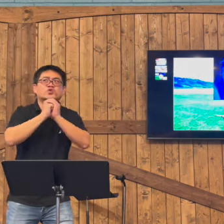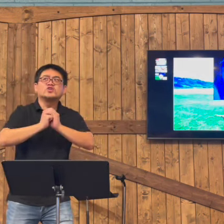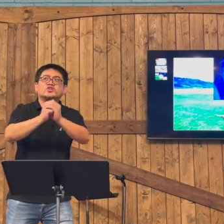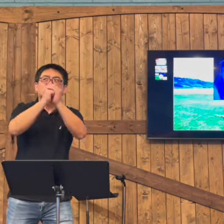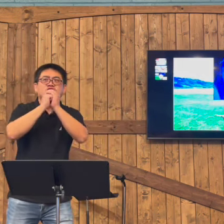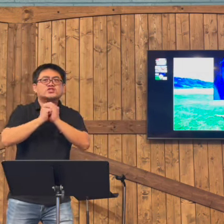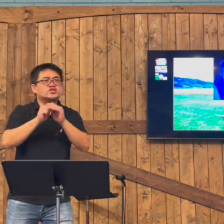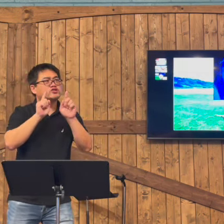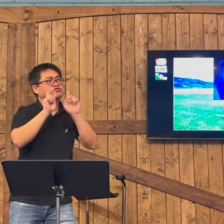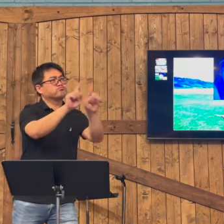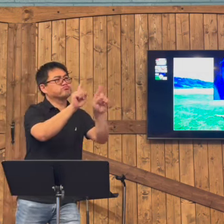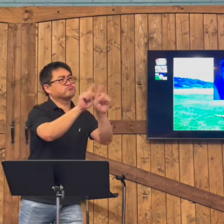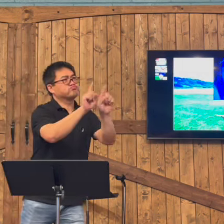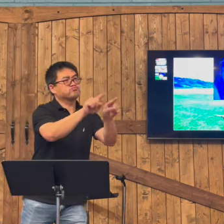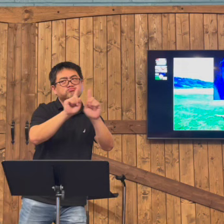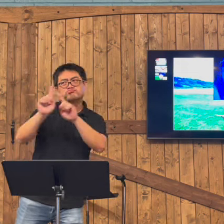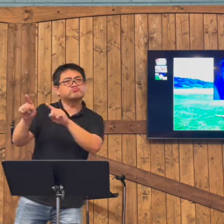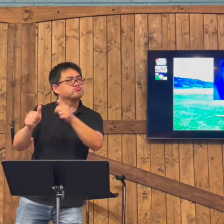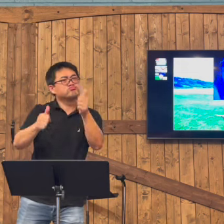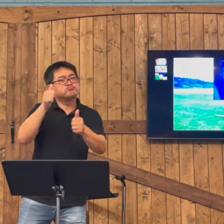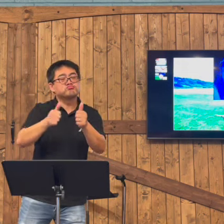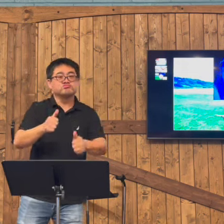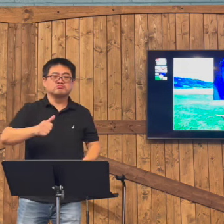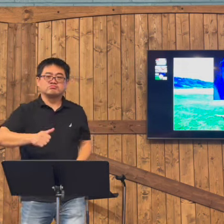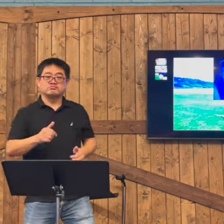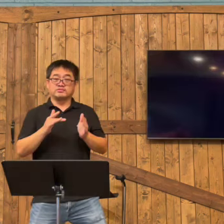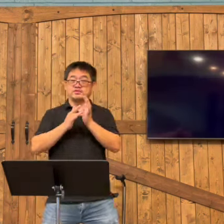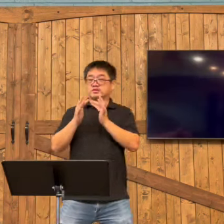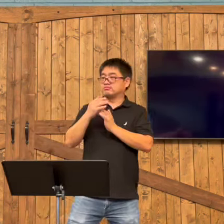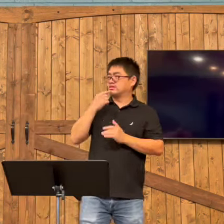Samaria? Or should we worship in the temple in Jerusalem? Which place should we go?